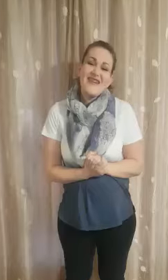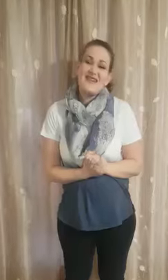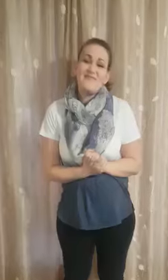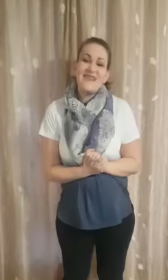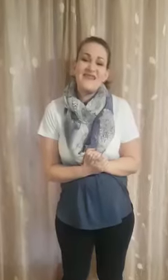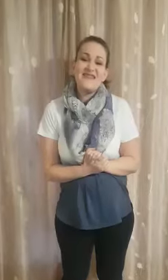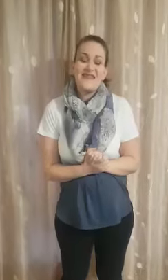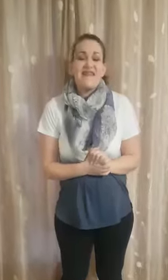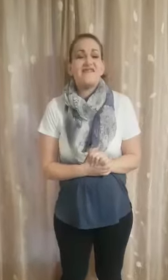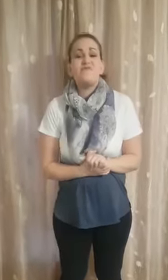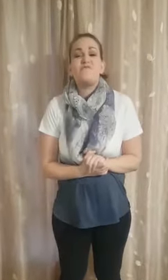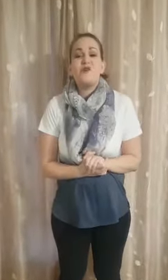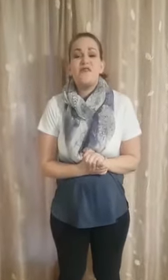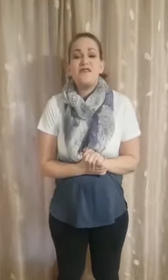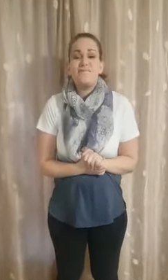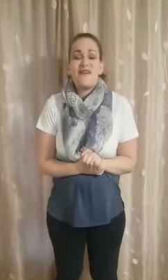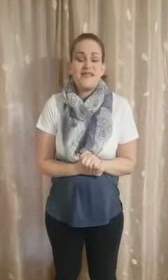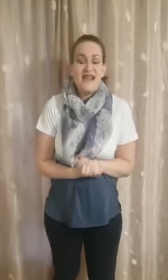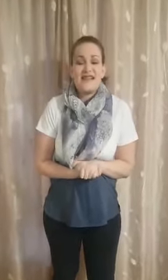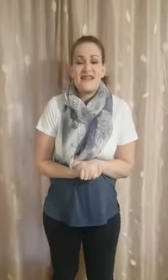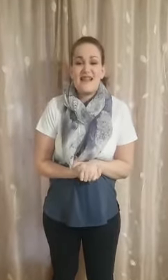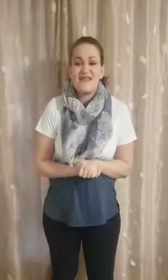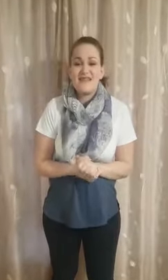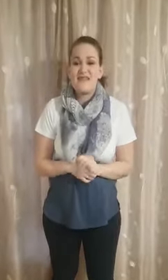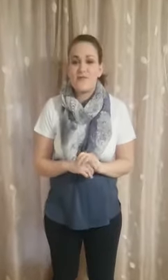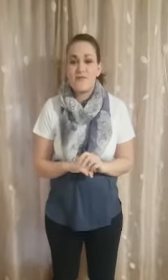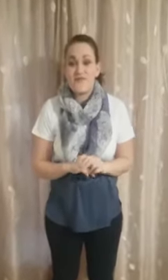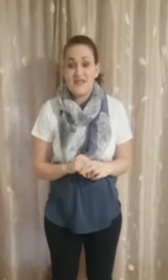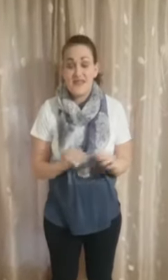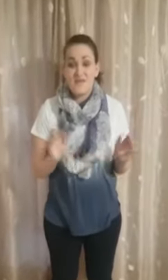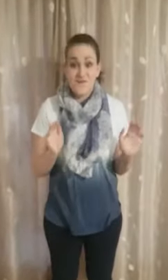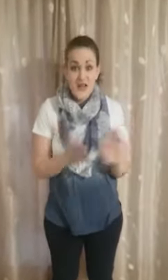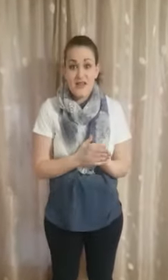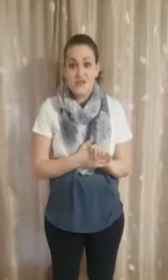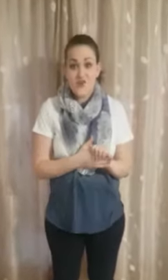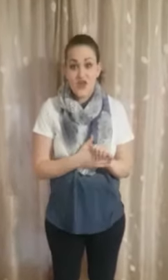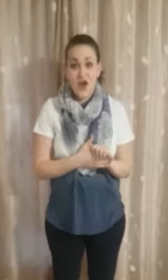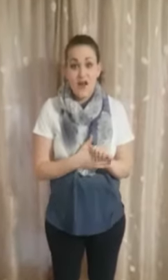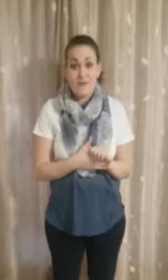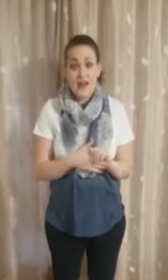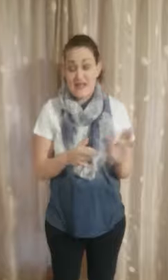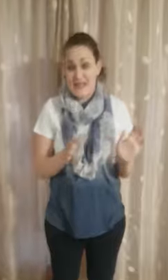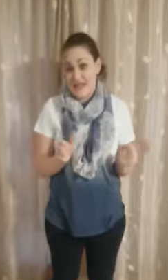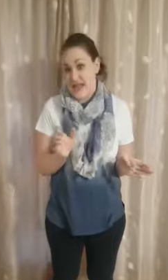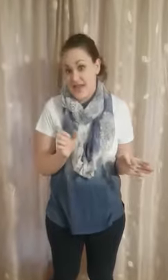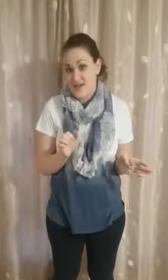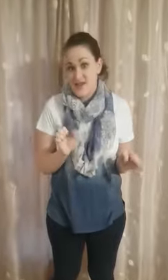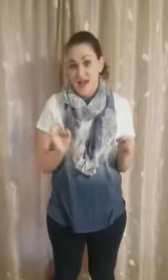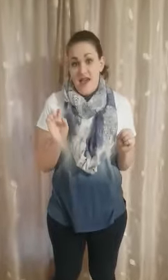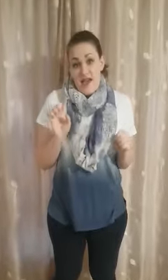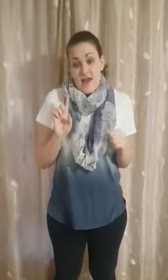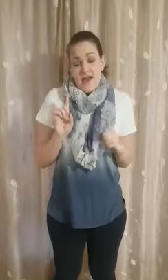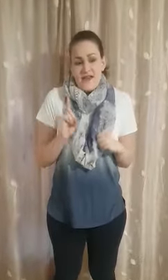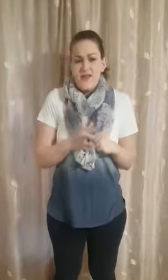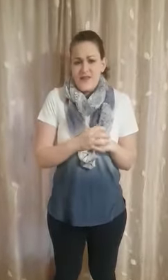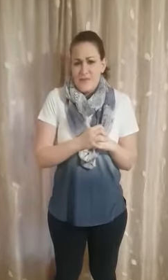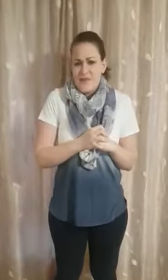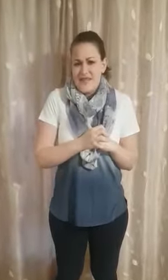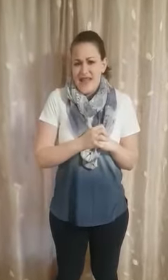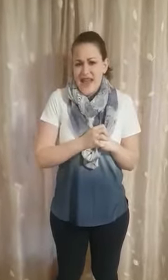Hi, cats and fillers! This week we are learning about snakes and lizards, so we're going to sing a fun little song about a snake. Can you tell me what a snake